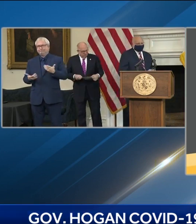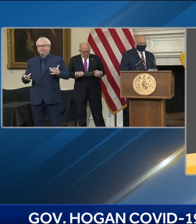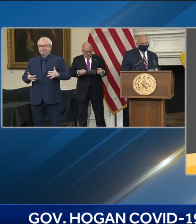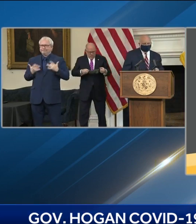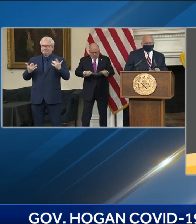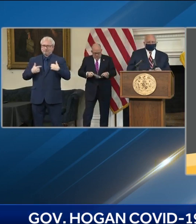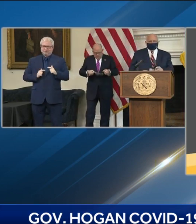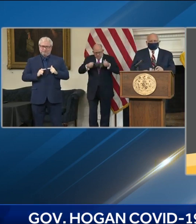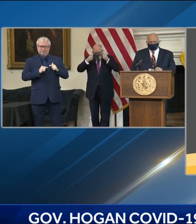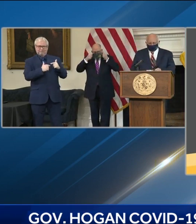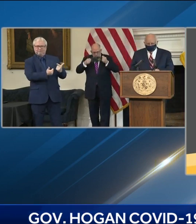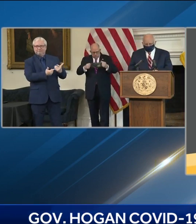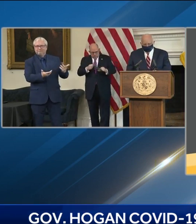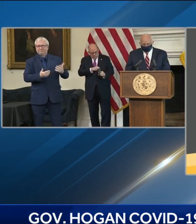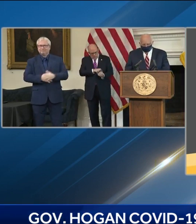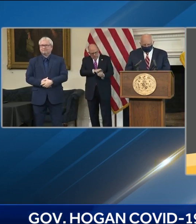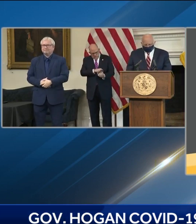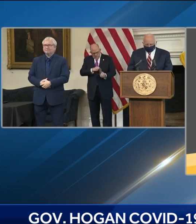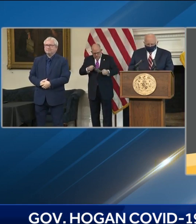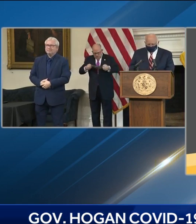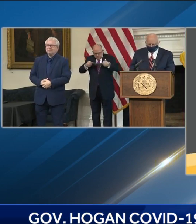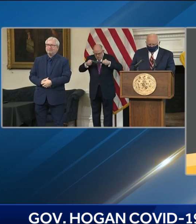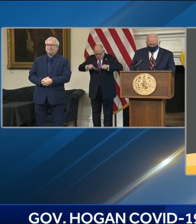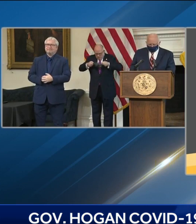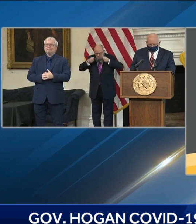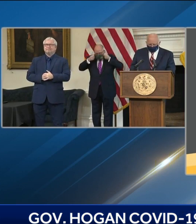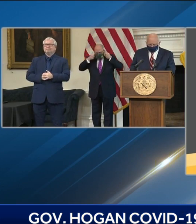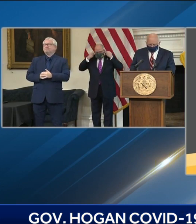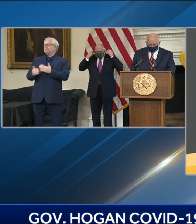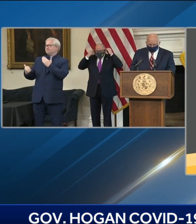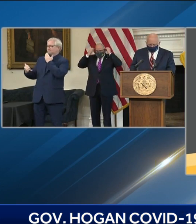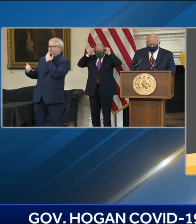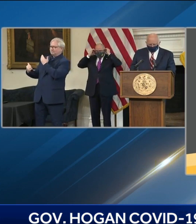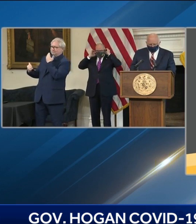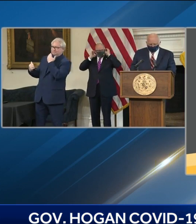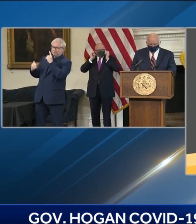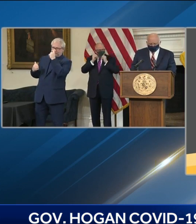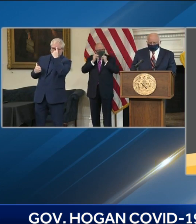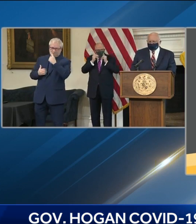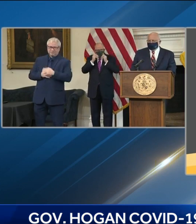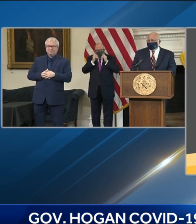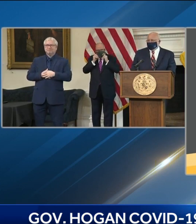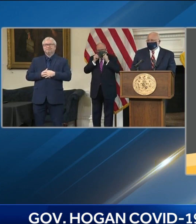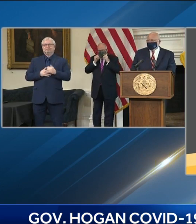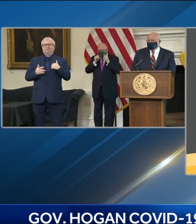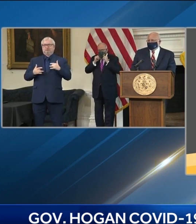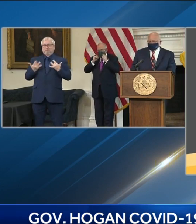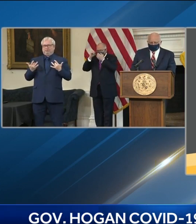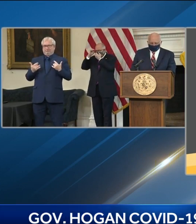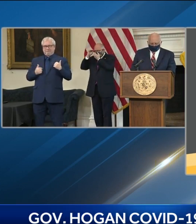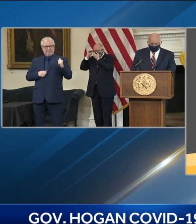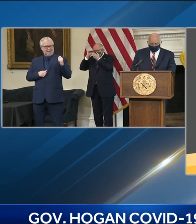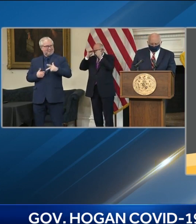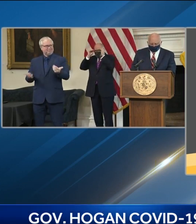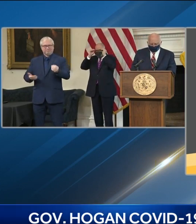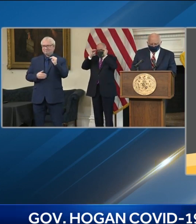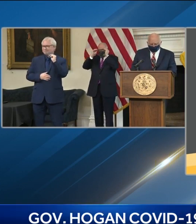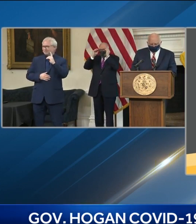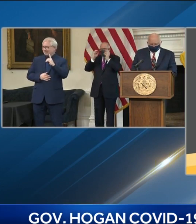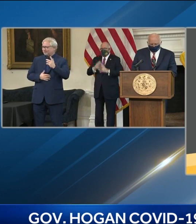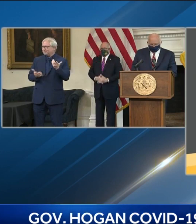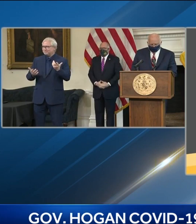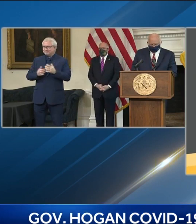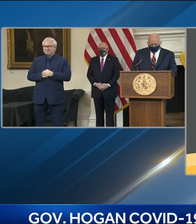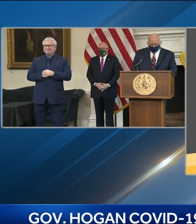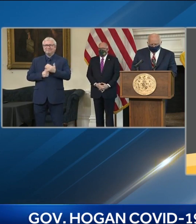Well, thank you very much, Governor. It's great to return to Maryland and to be able to continue to contribute and serve